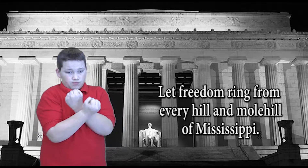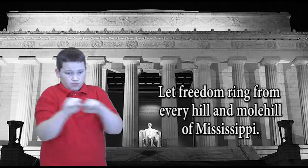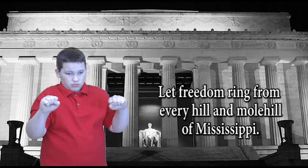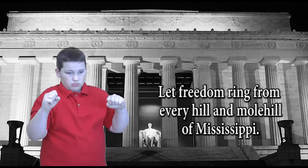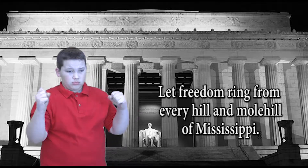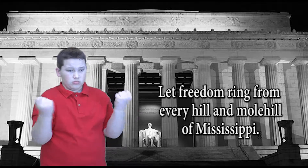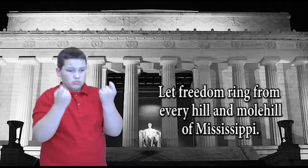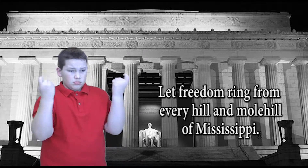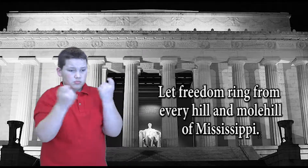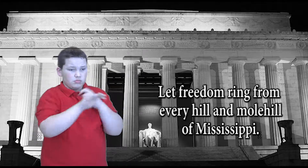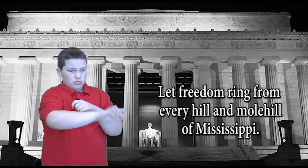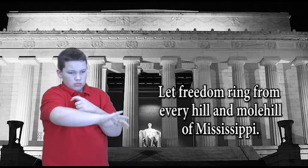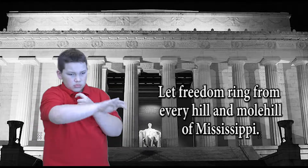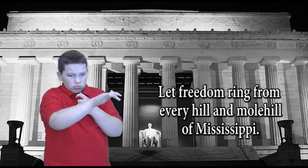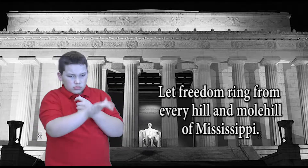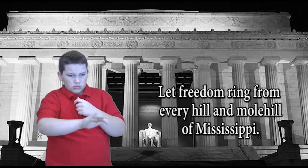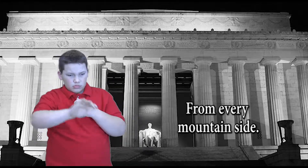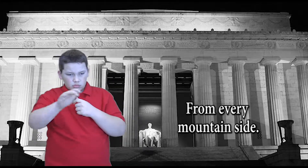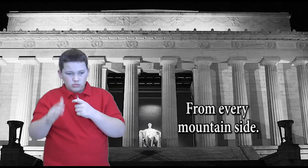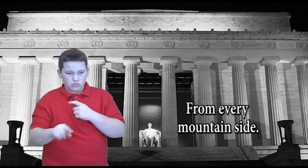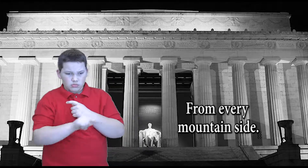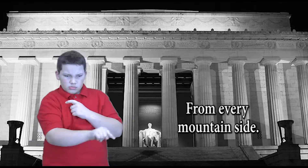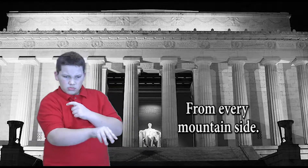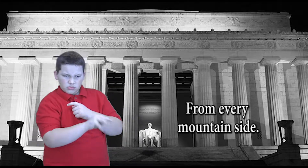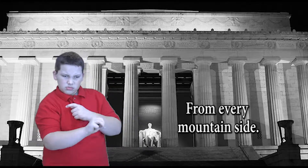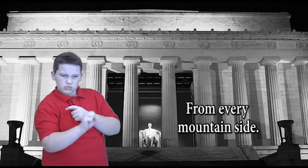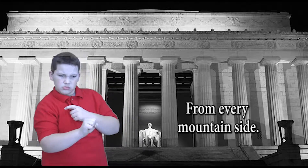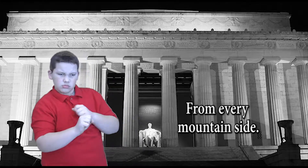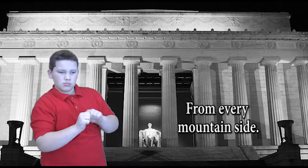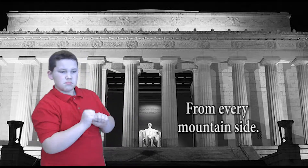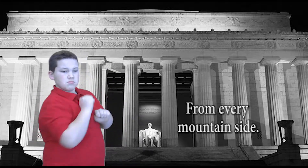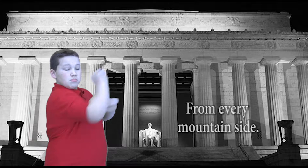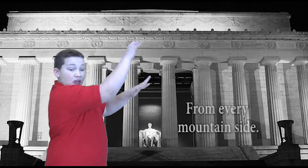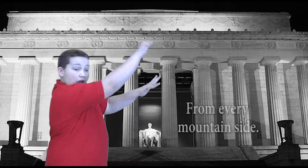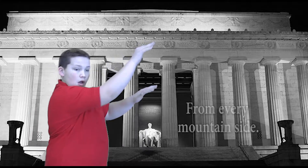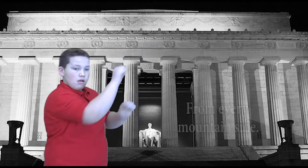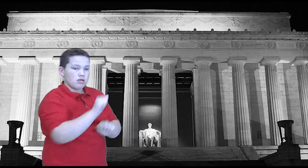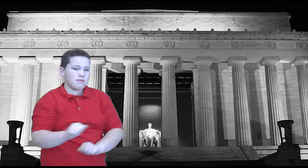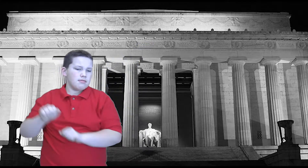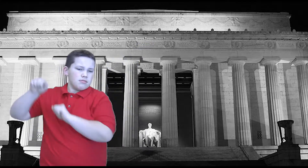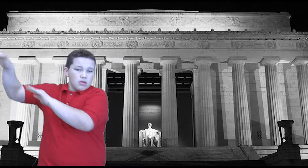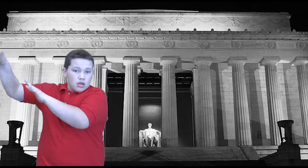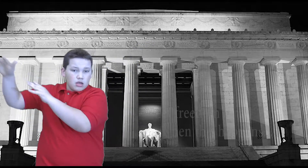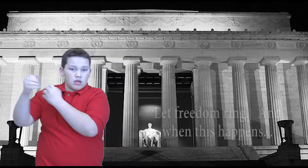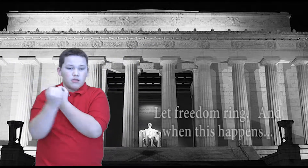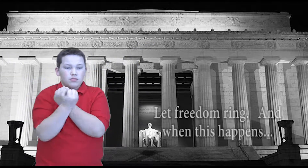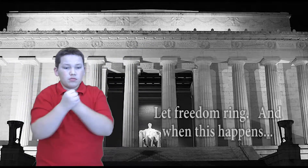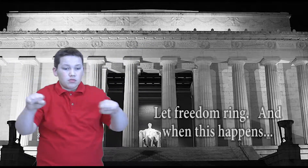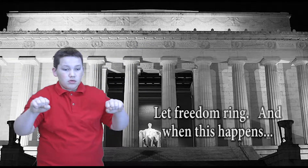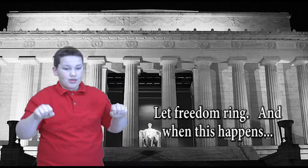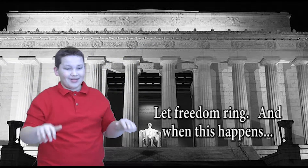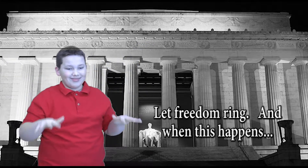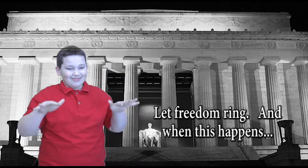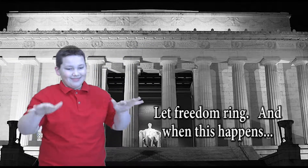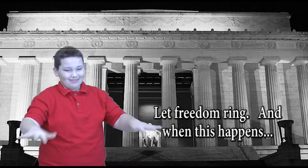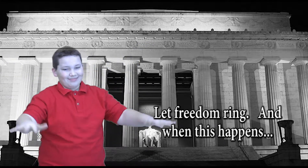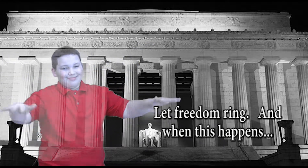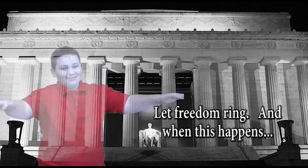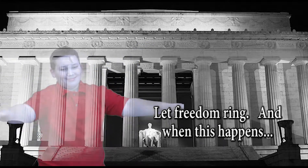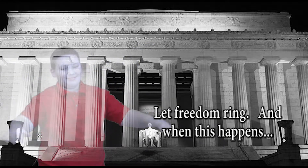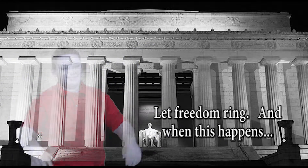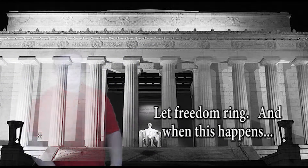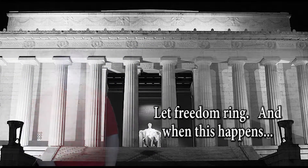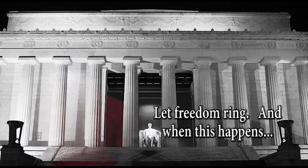and molehill of Mississippi, from every mountainside. Let freedom ring. And when this happens,